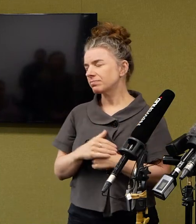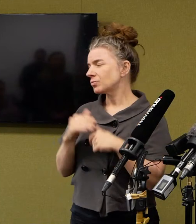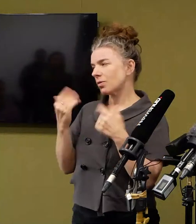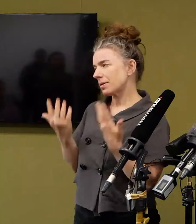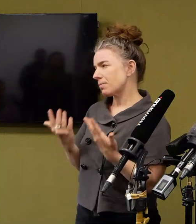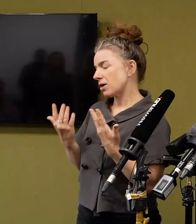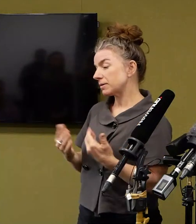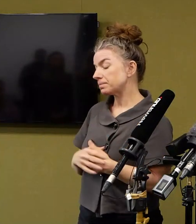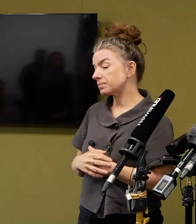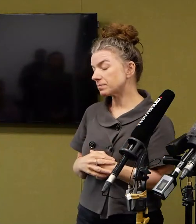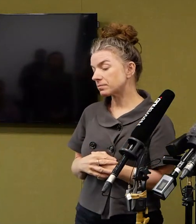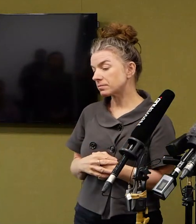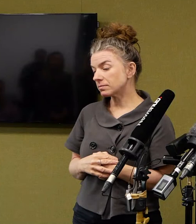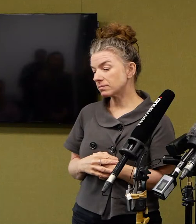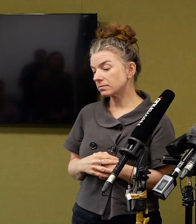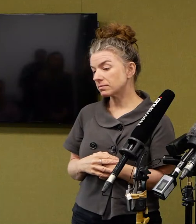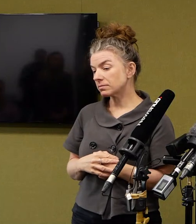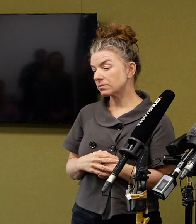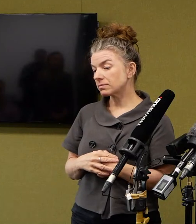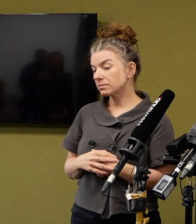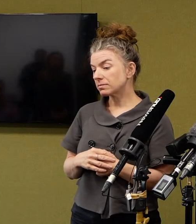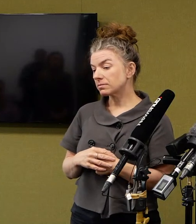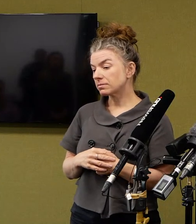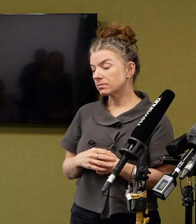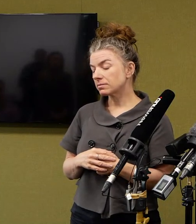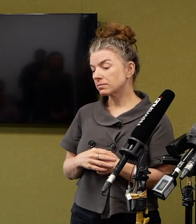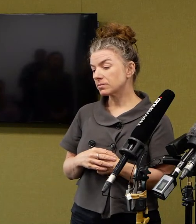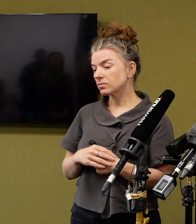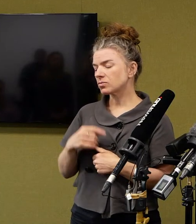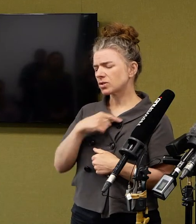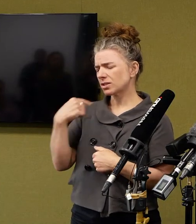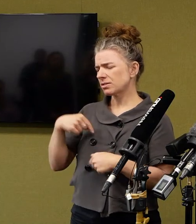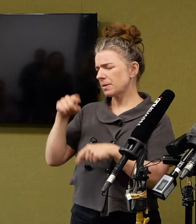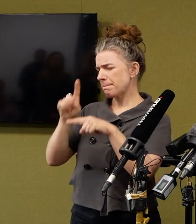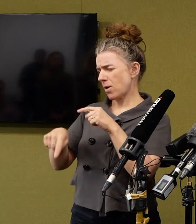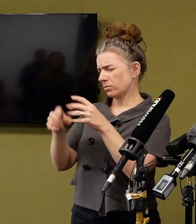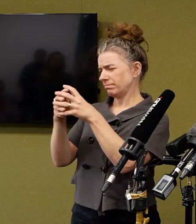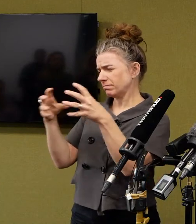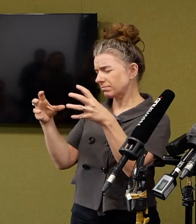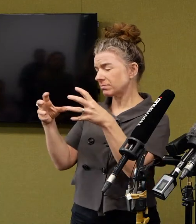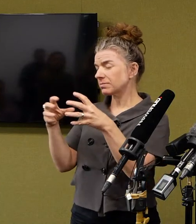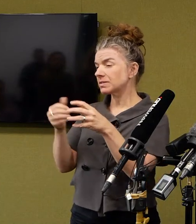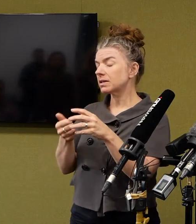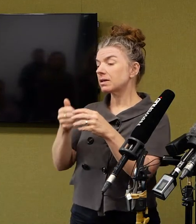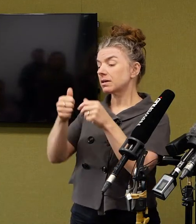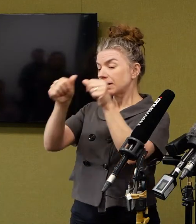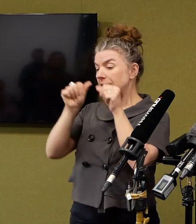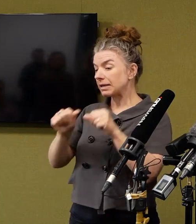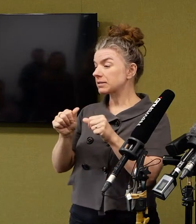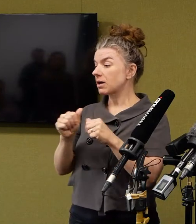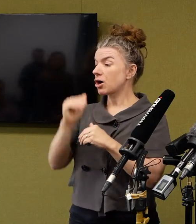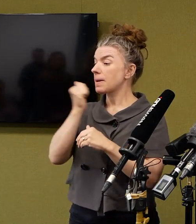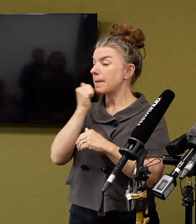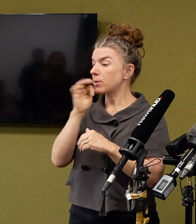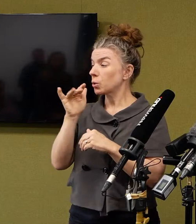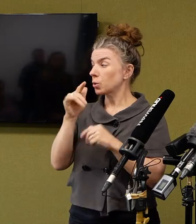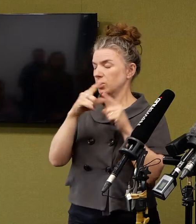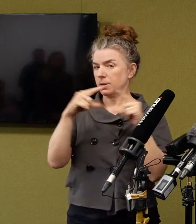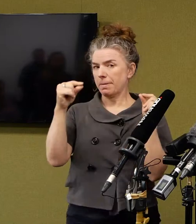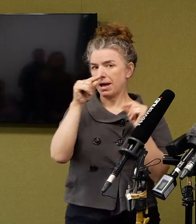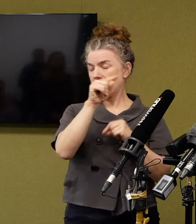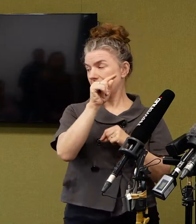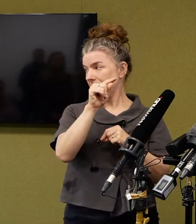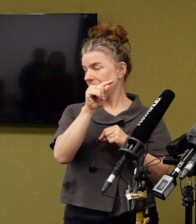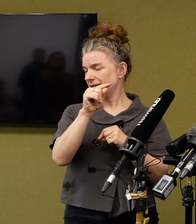of China is very small. mean, total number of cases. think Japan is the next highest, and it's still a very small number of cases